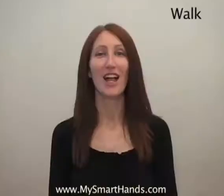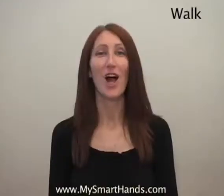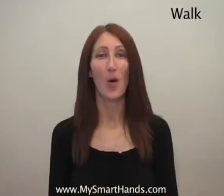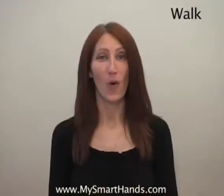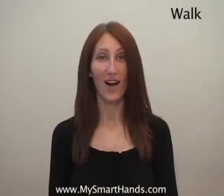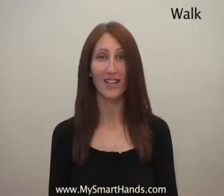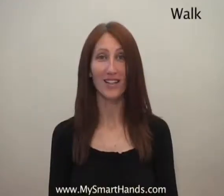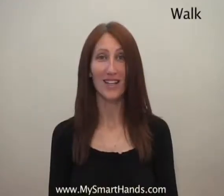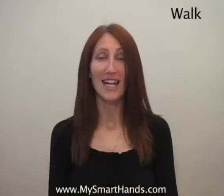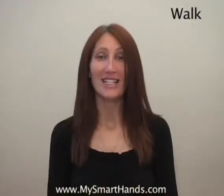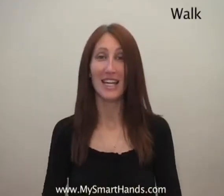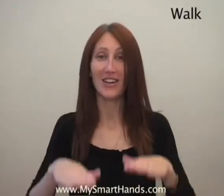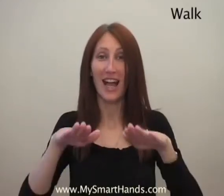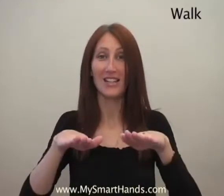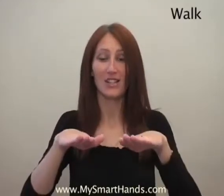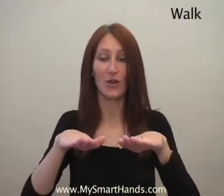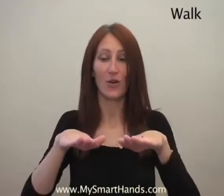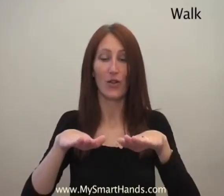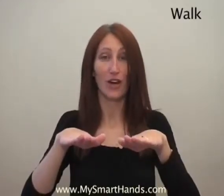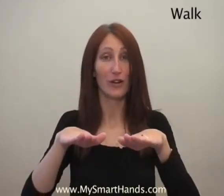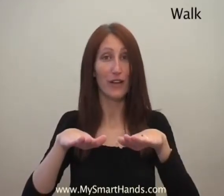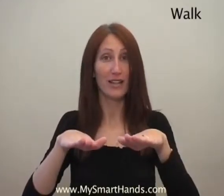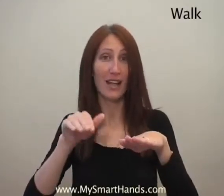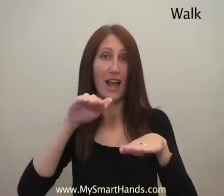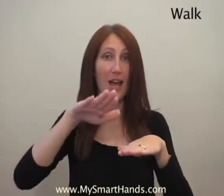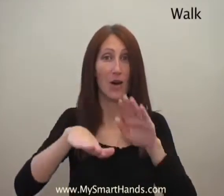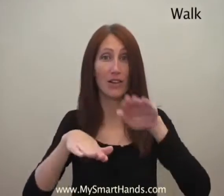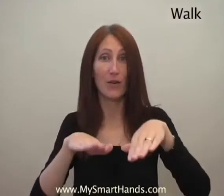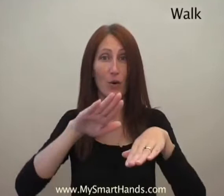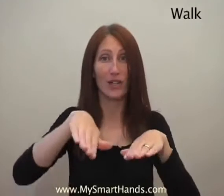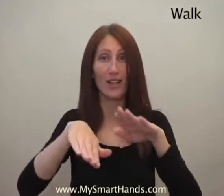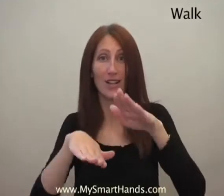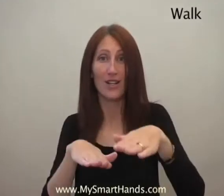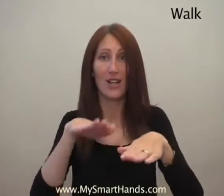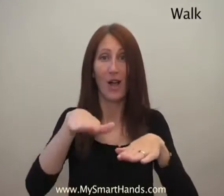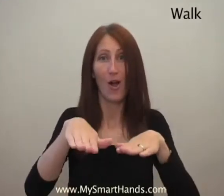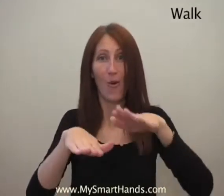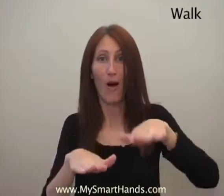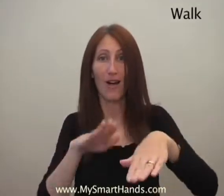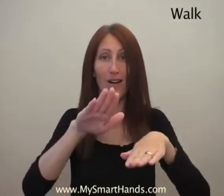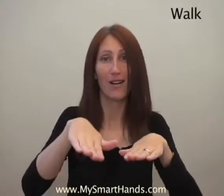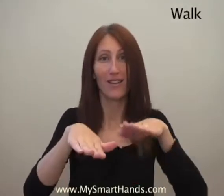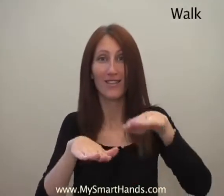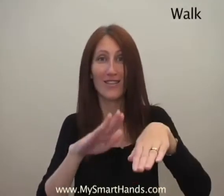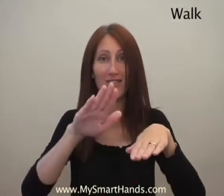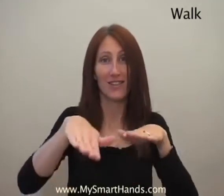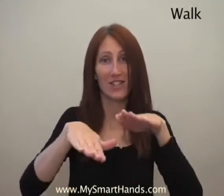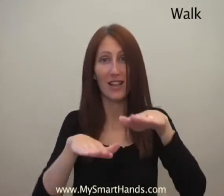Walk. Take your hands as though they're your feet and walk forward. Walk. Just like